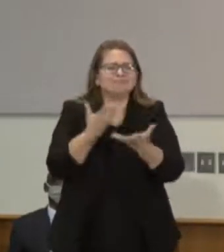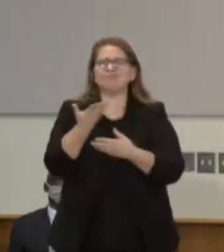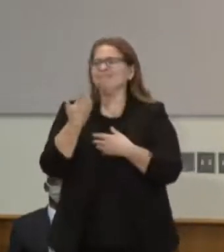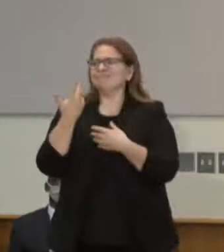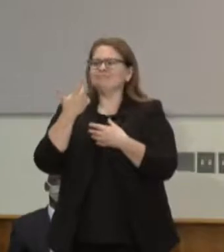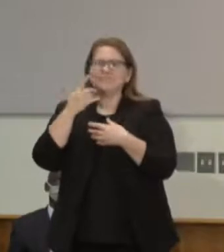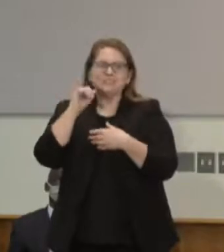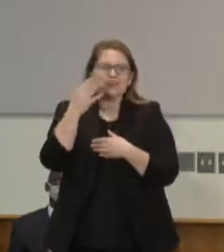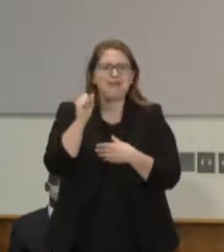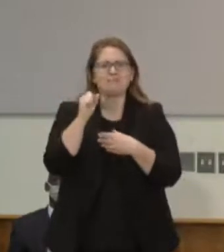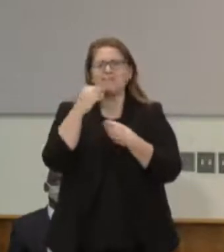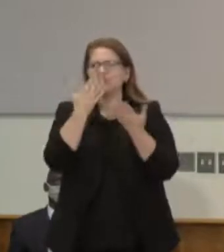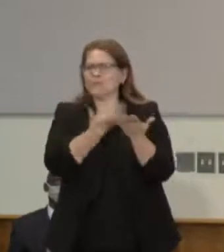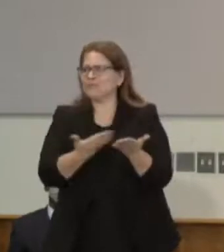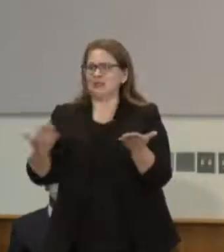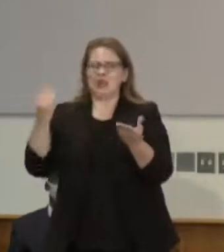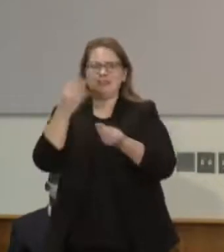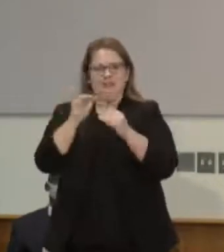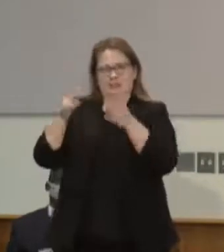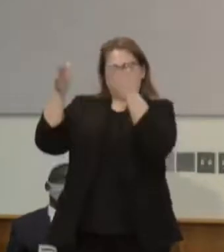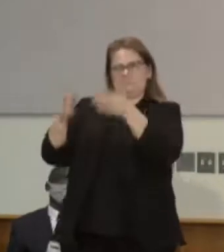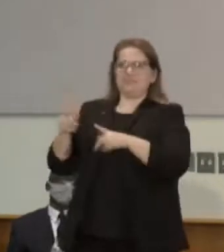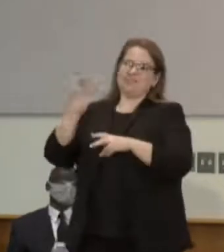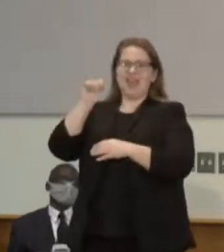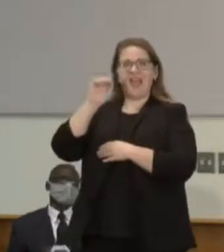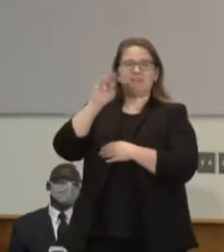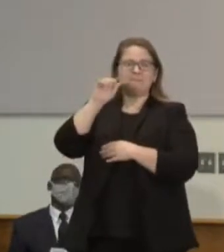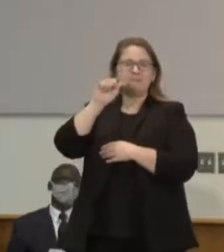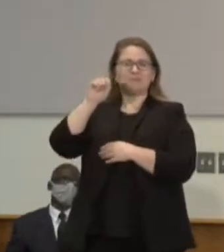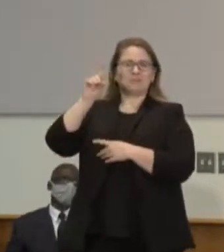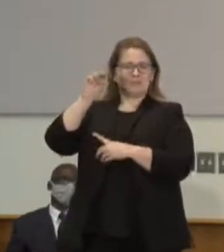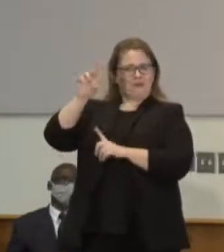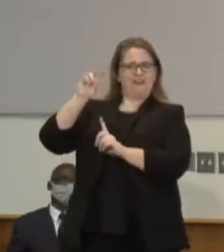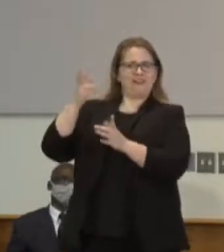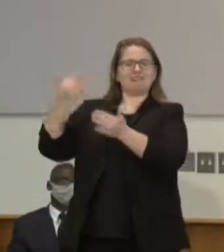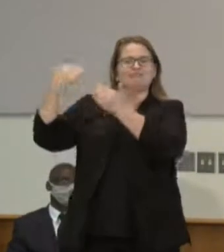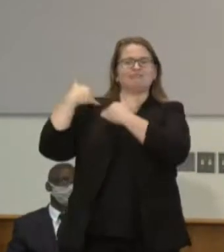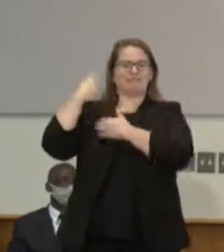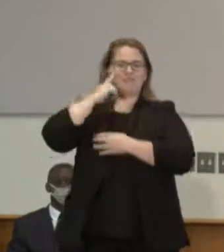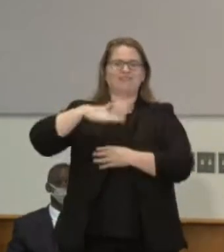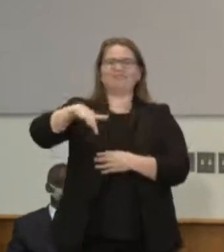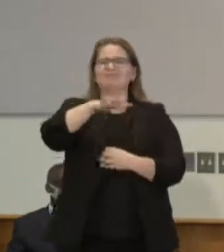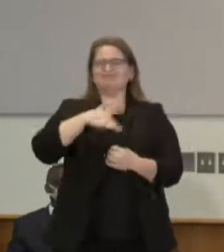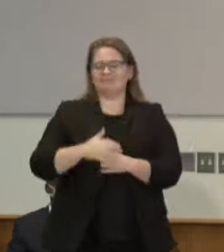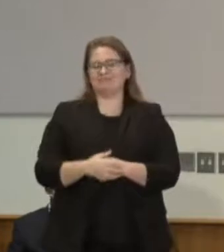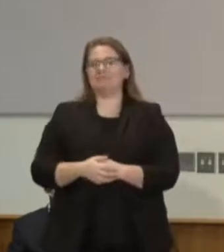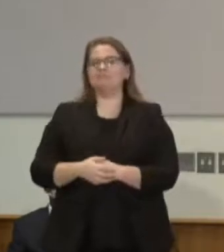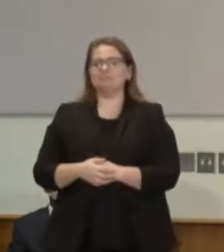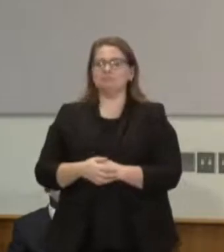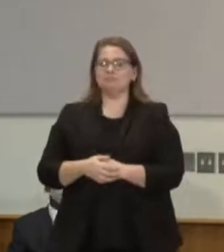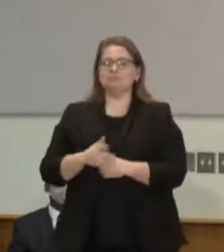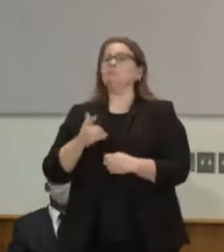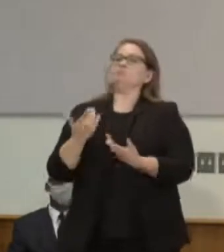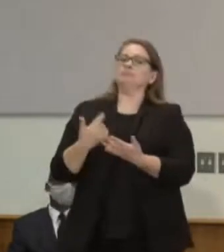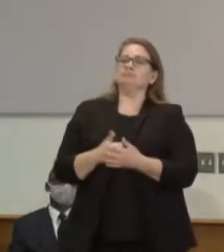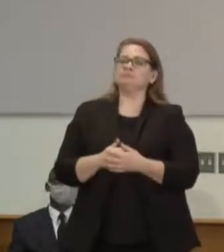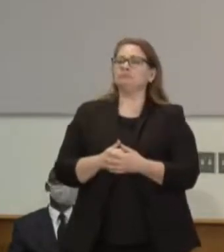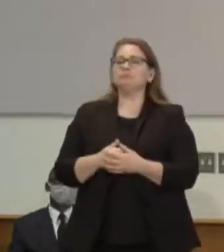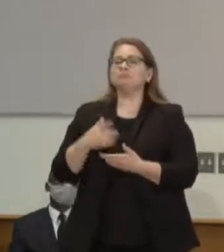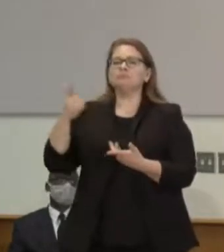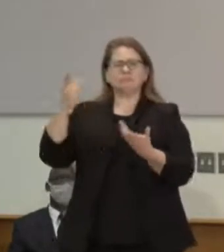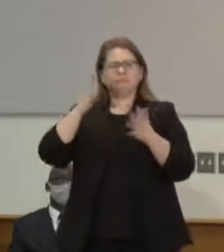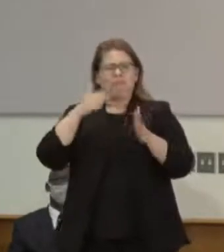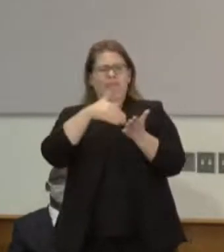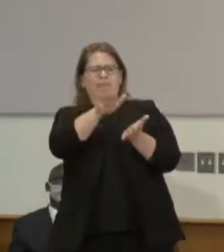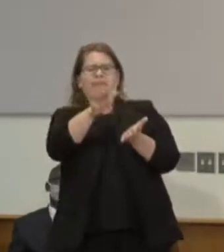beginning, we had the business say, no, no, no, we don't want to work with these kids. No, no, you just need to get rid of them and, you know, take them in and do what you